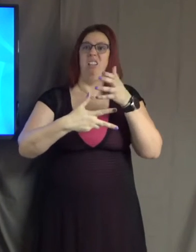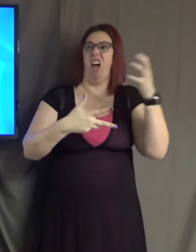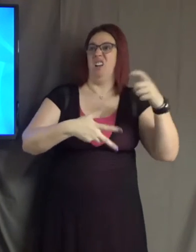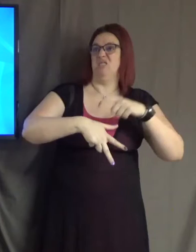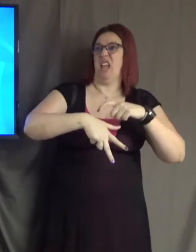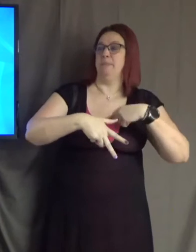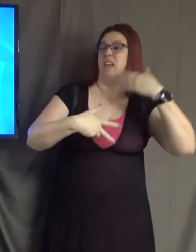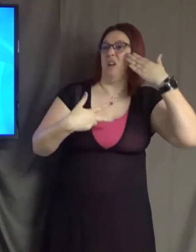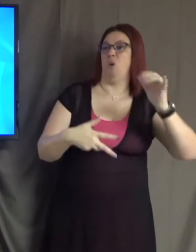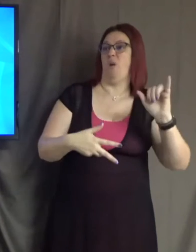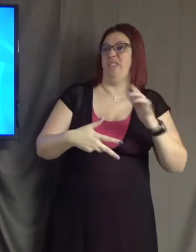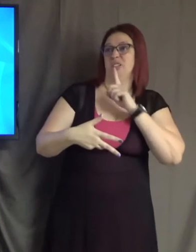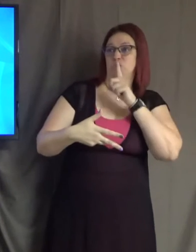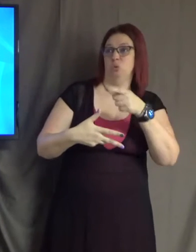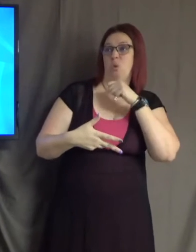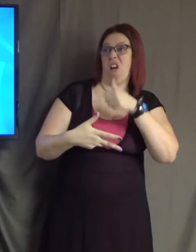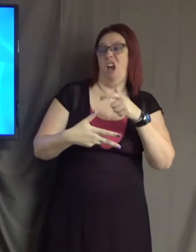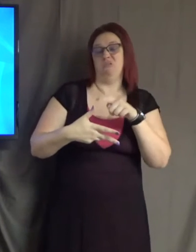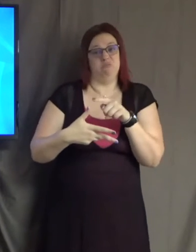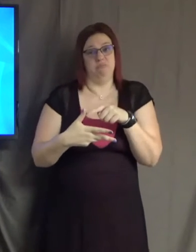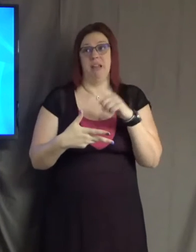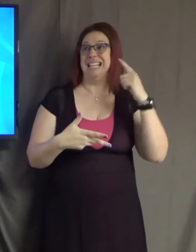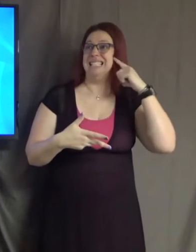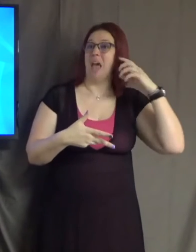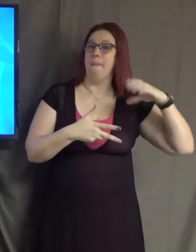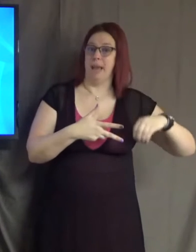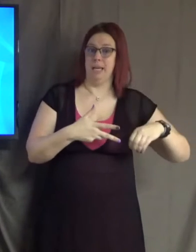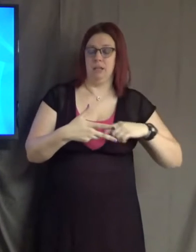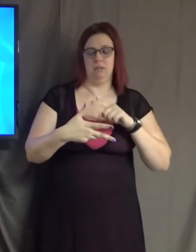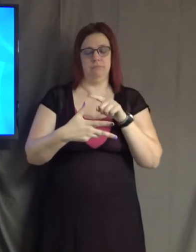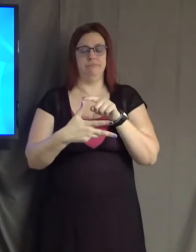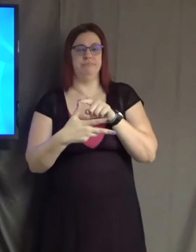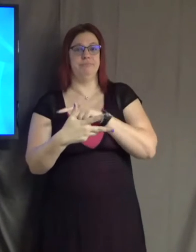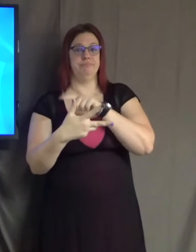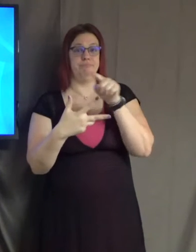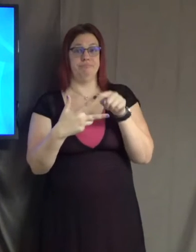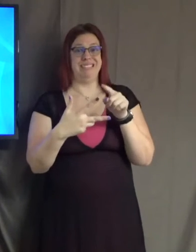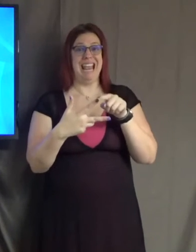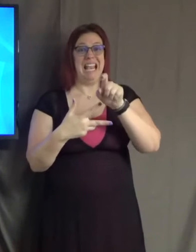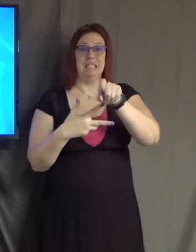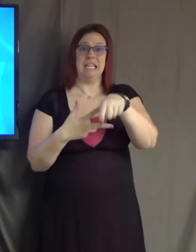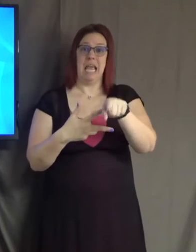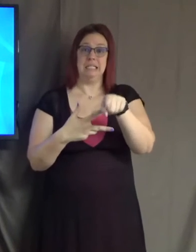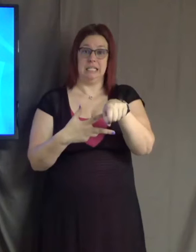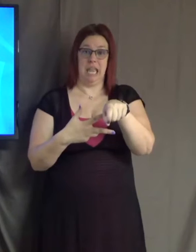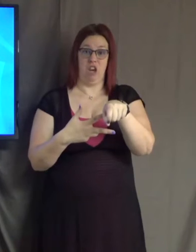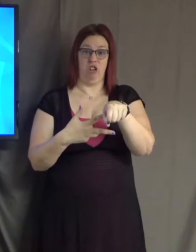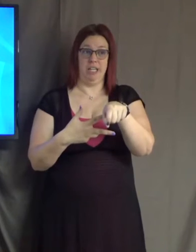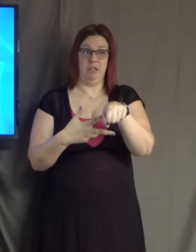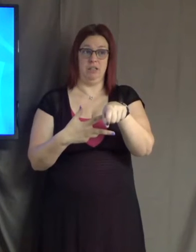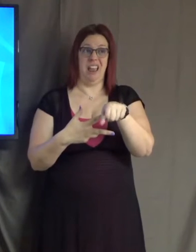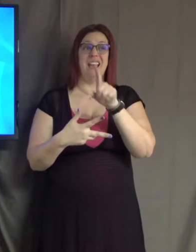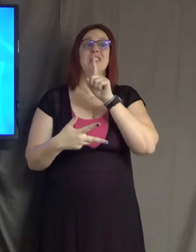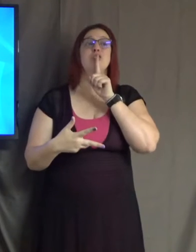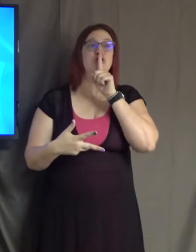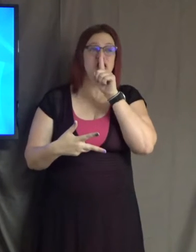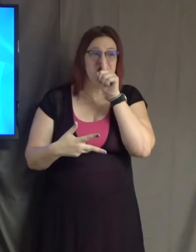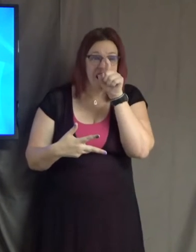it's true or not. Because it's soundbite. Is it necessary? Is it really necessary for me to make that